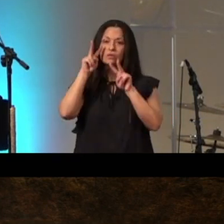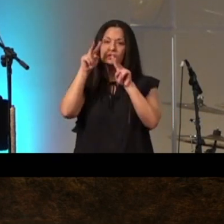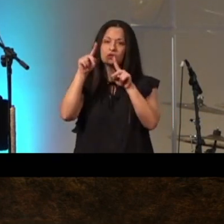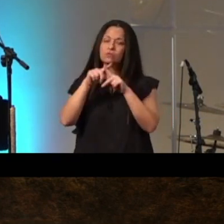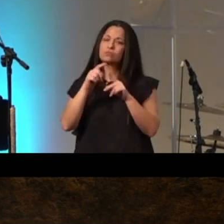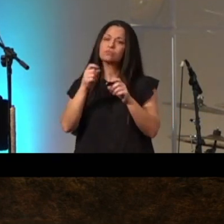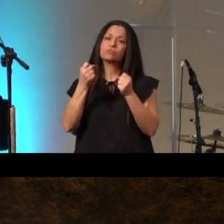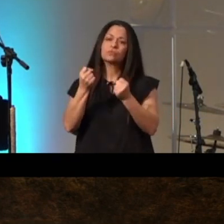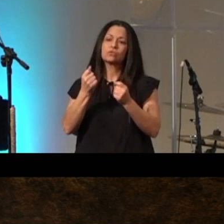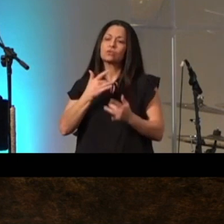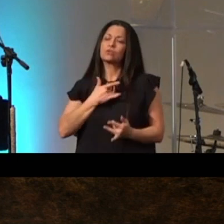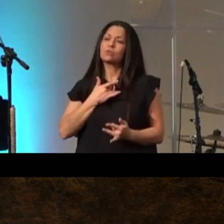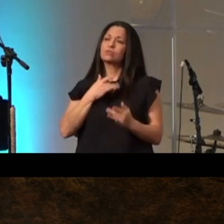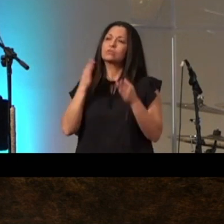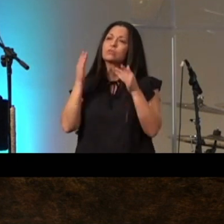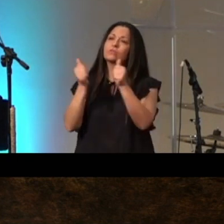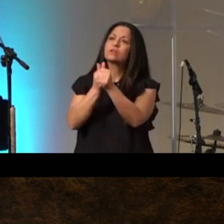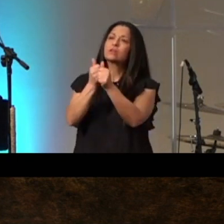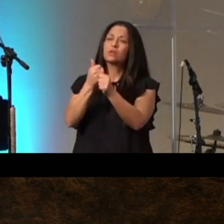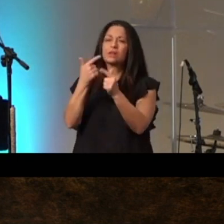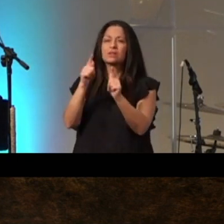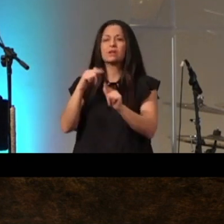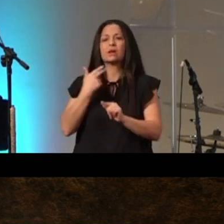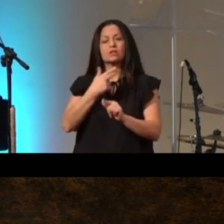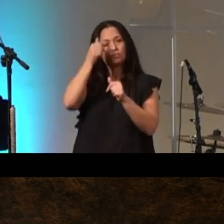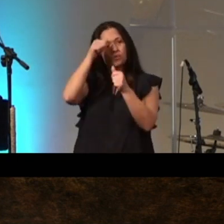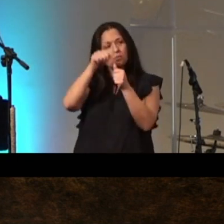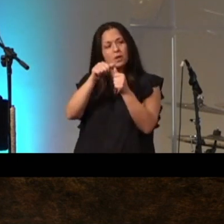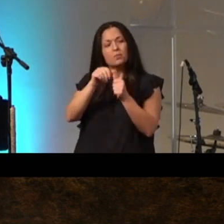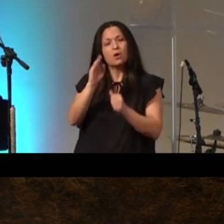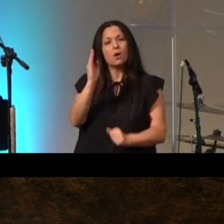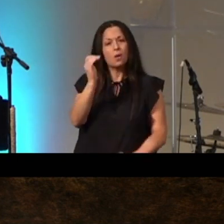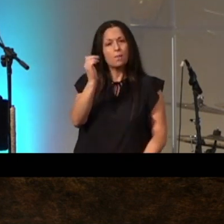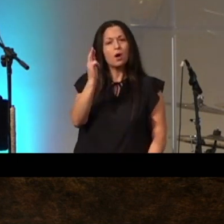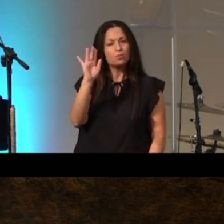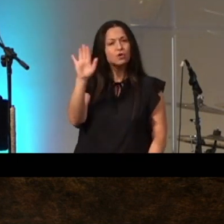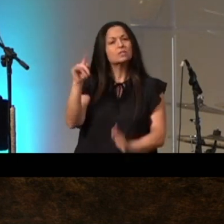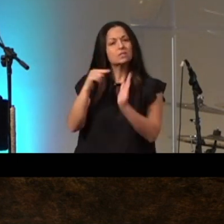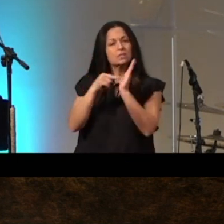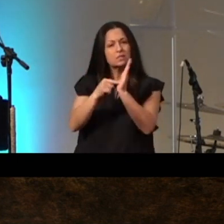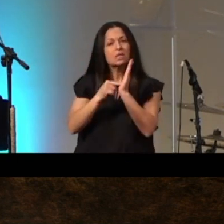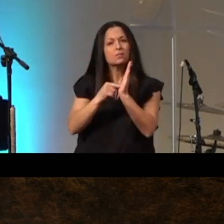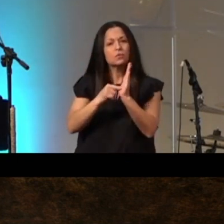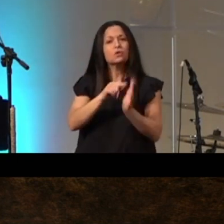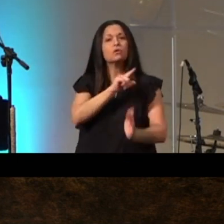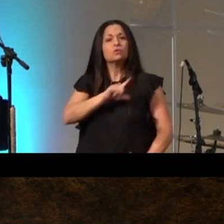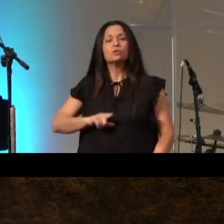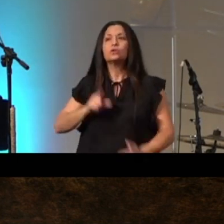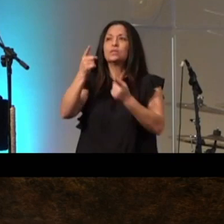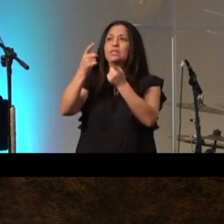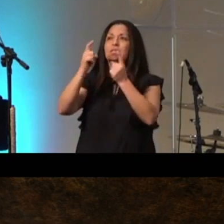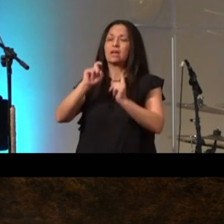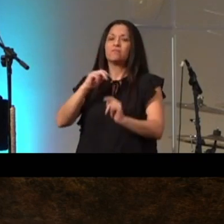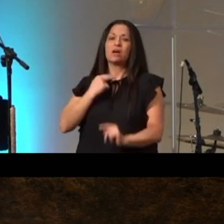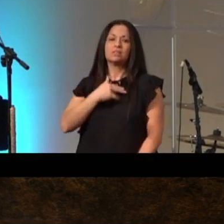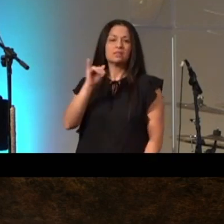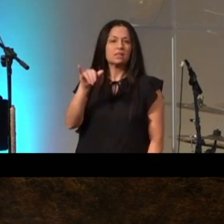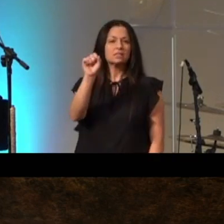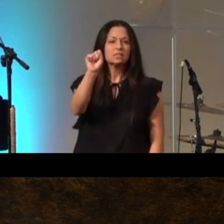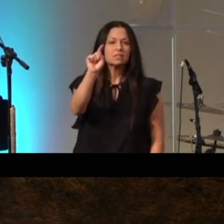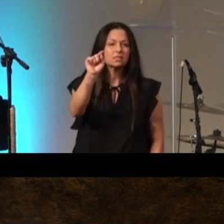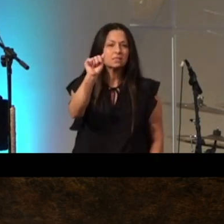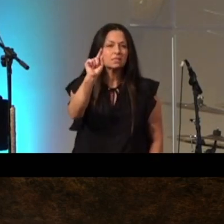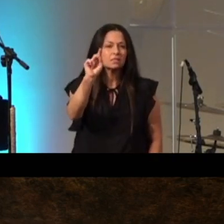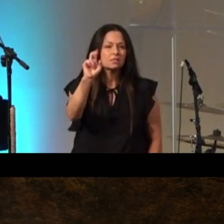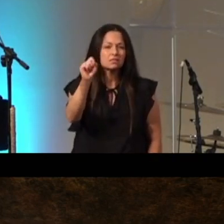pursue you let us remember barbara's example lord you have given us a status and that is of